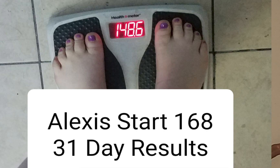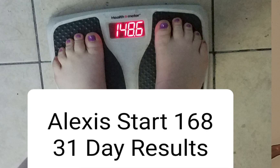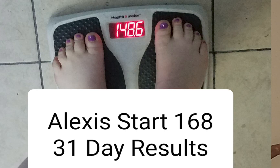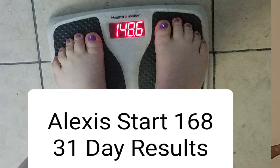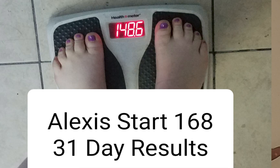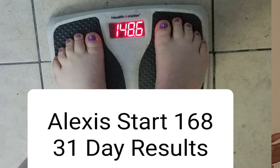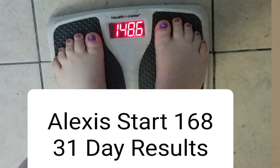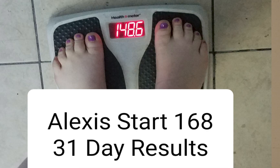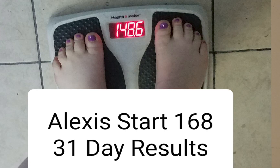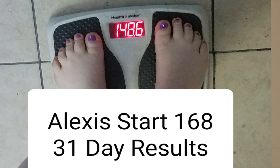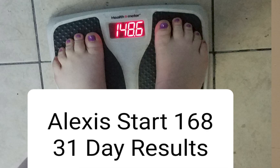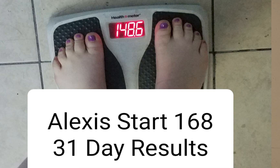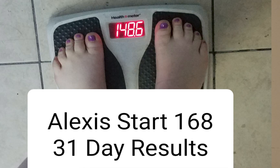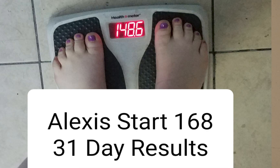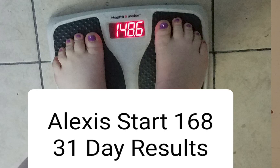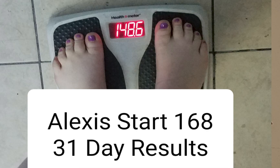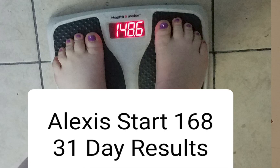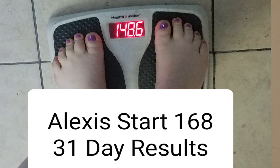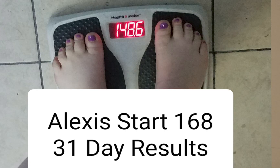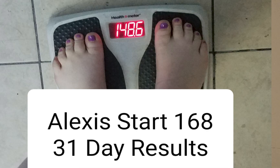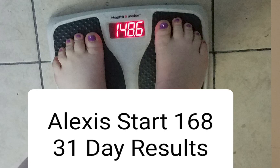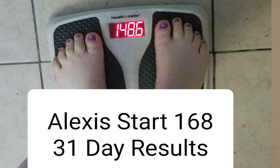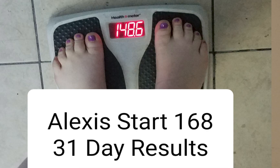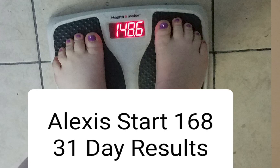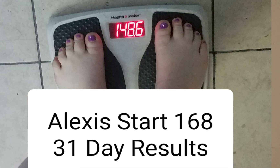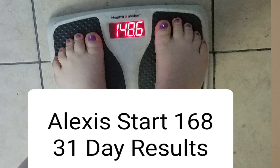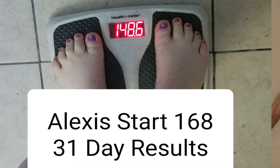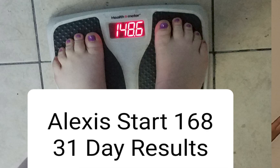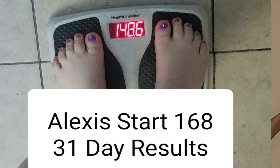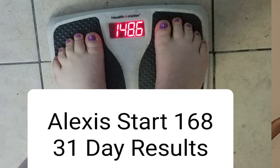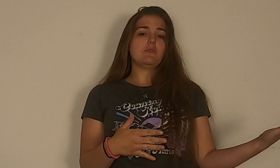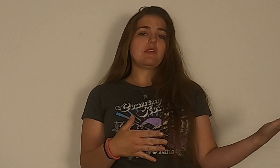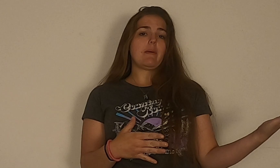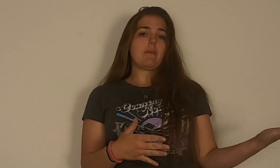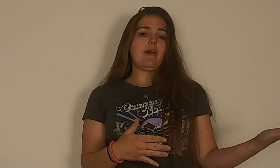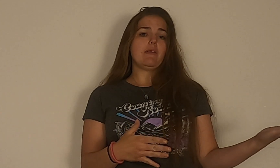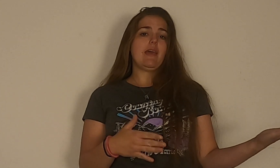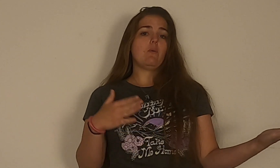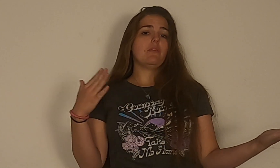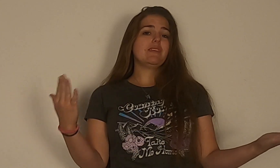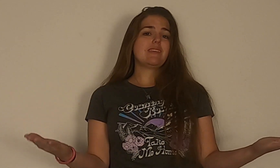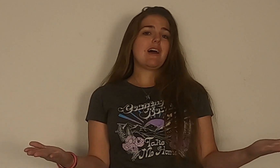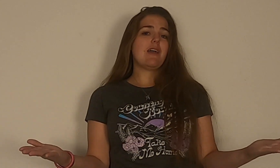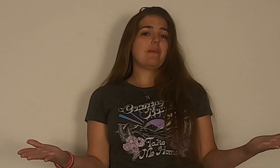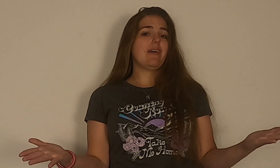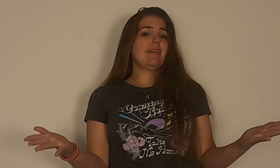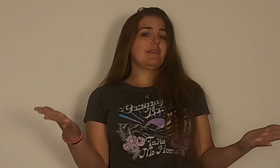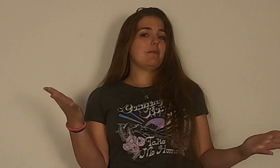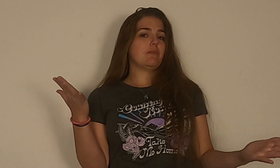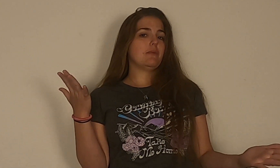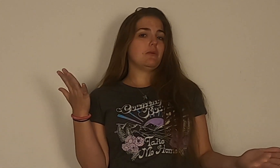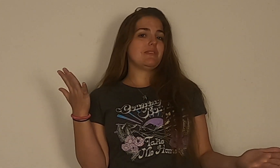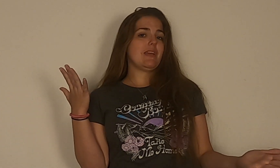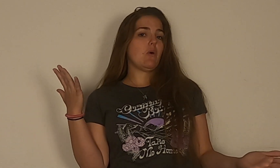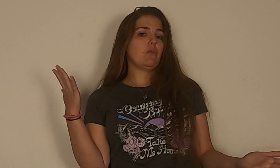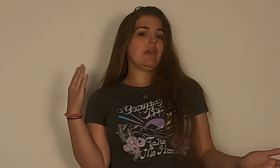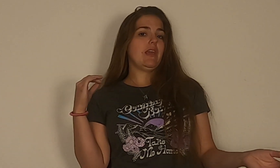of this fast. If you watched the last video on fasting you know that I was losing about a pound a day. Well this time I ended up losing only